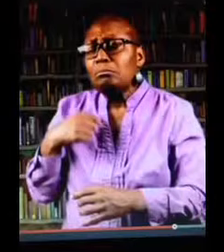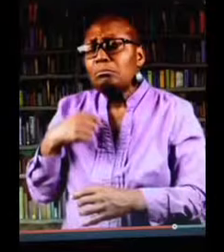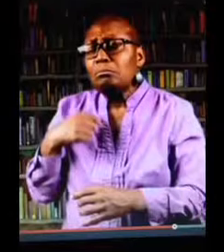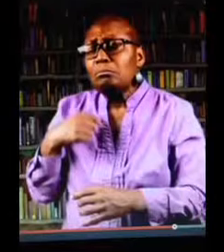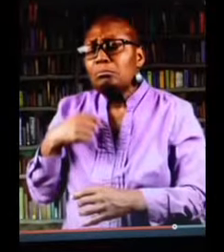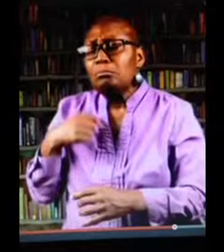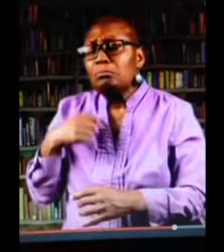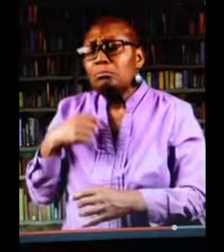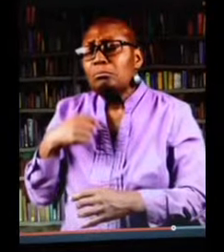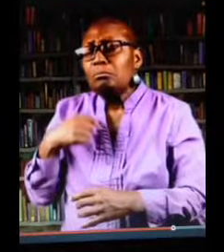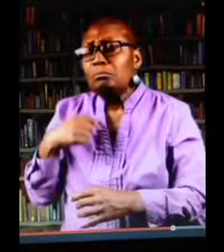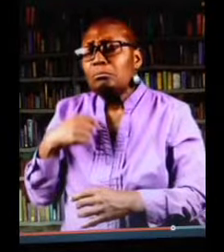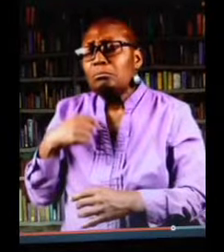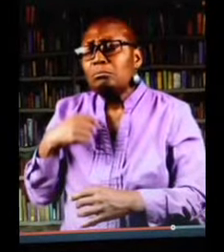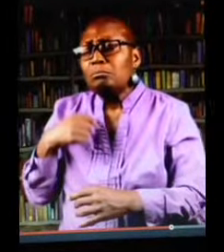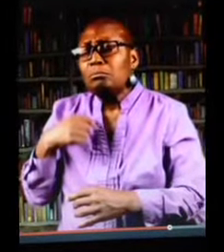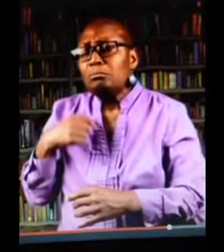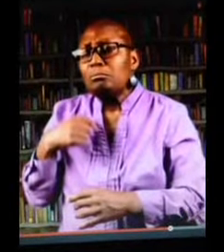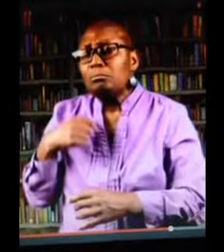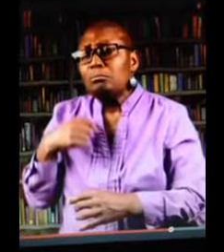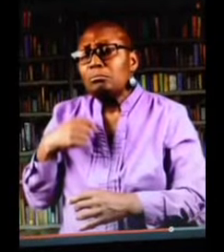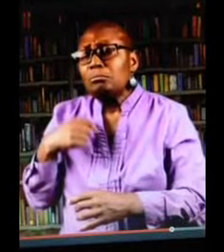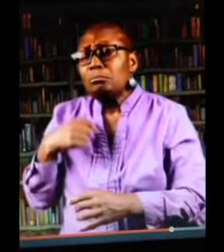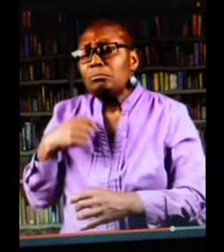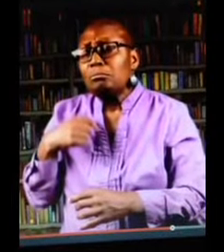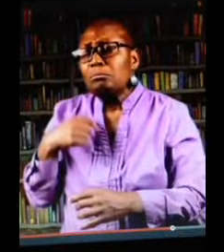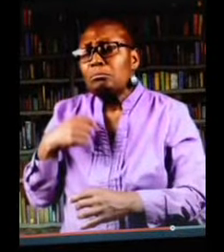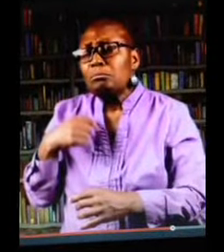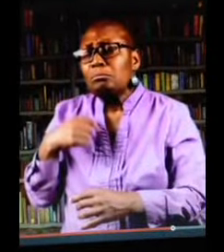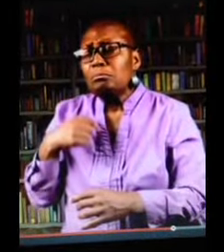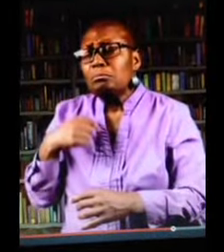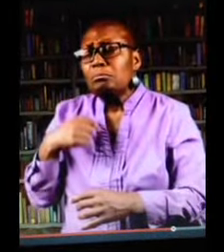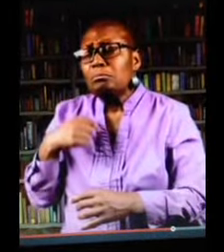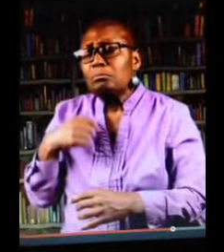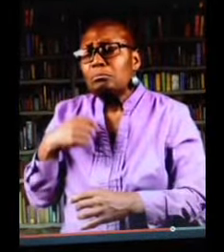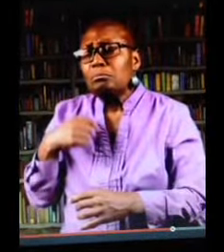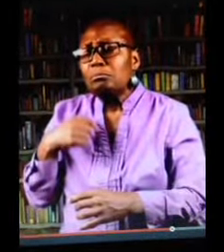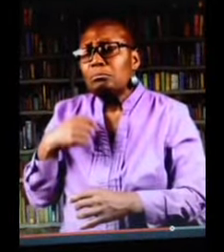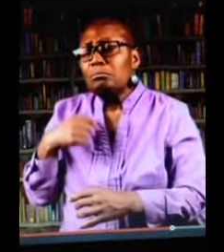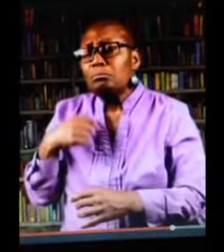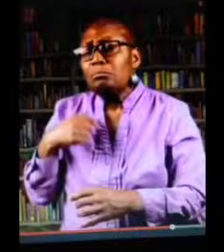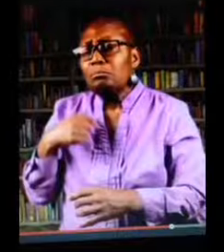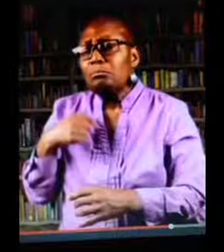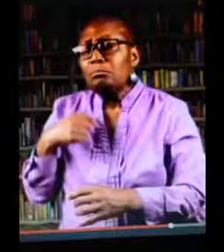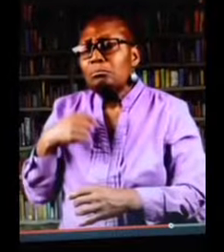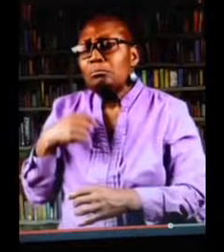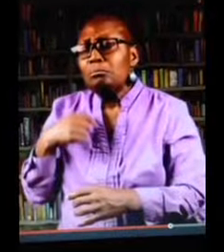I looked up and it was a tall man. He wanted to know if I had remembered him. I couldn't recall him.